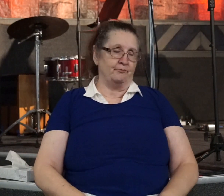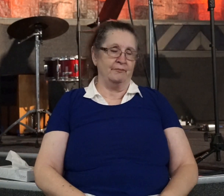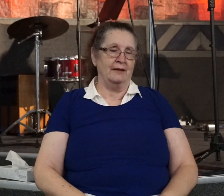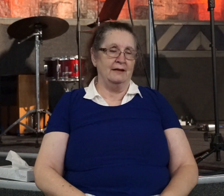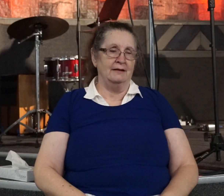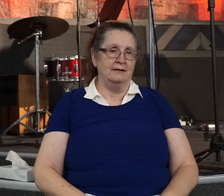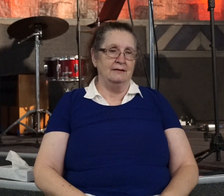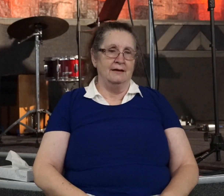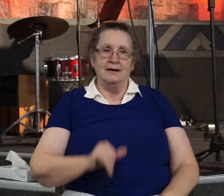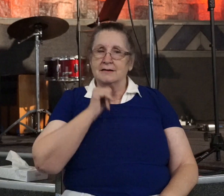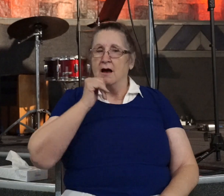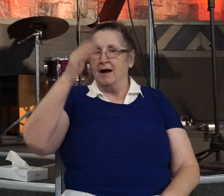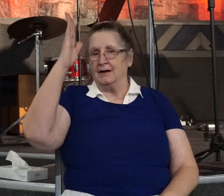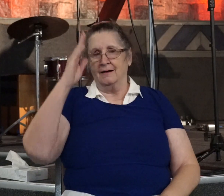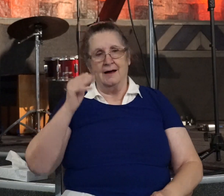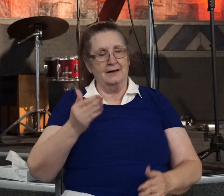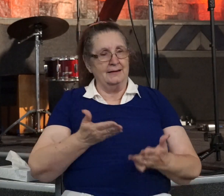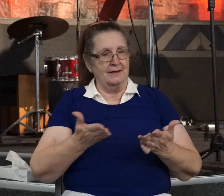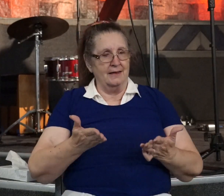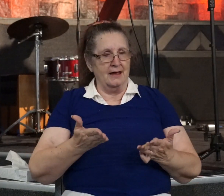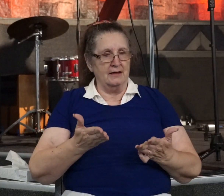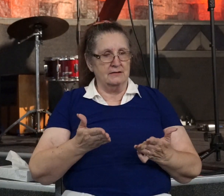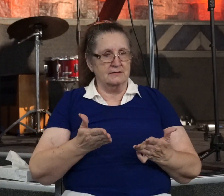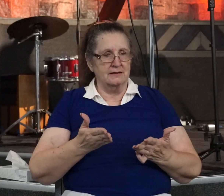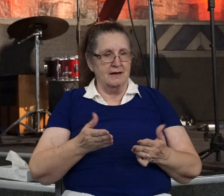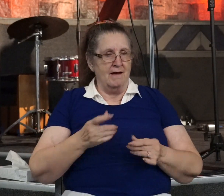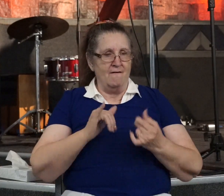Ungodly things, permanently drawn on me for everyone to see.